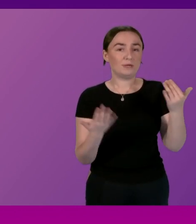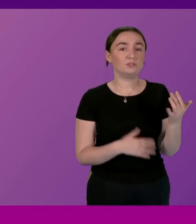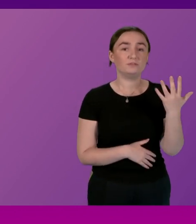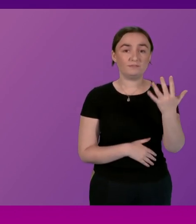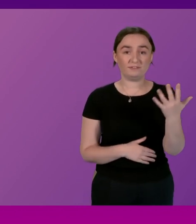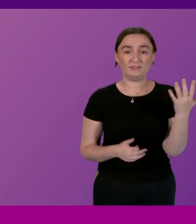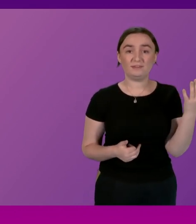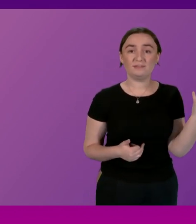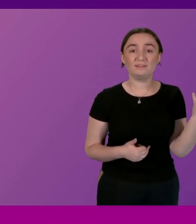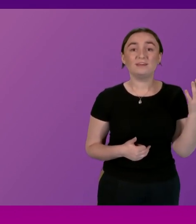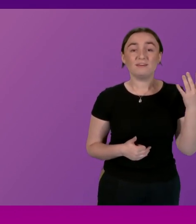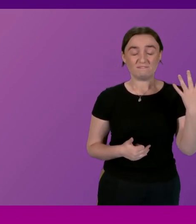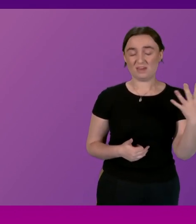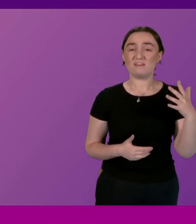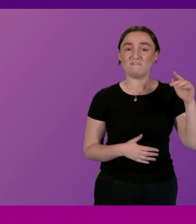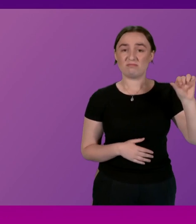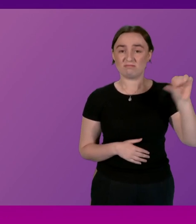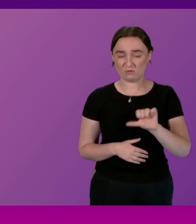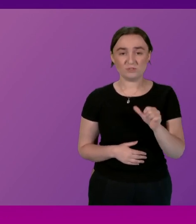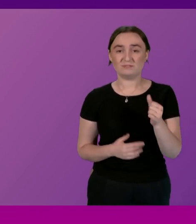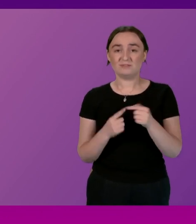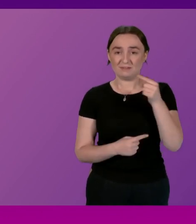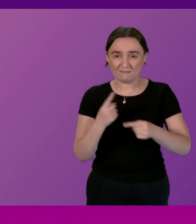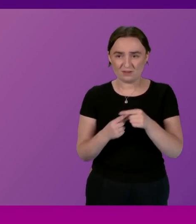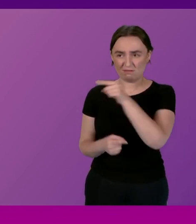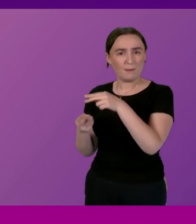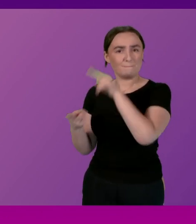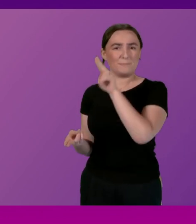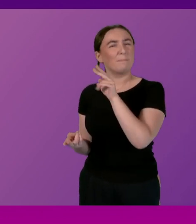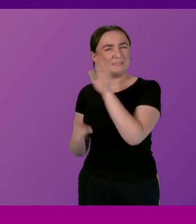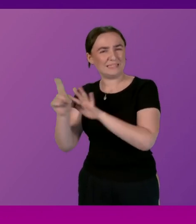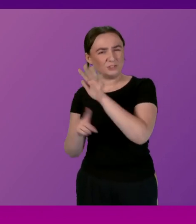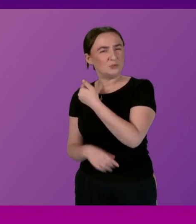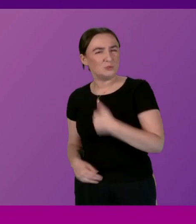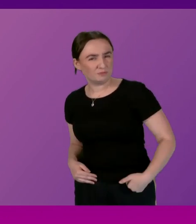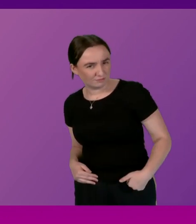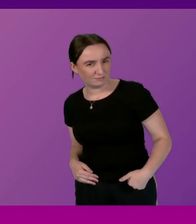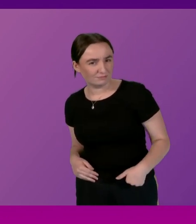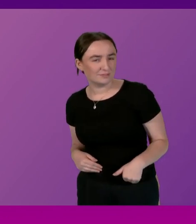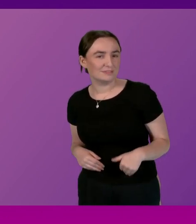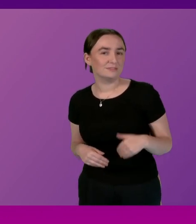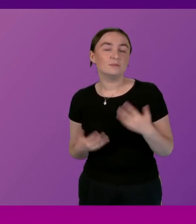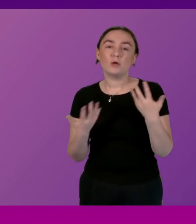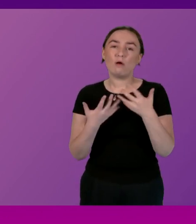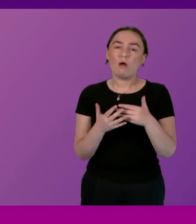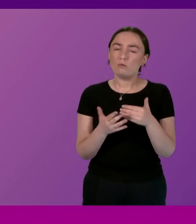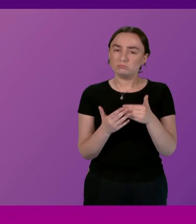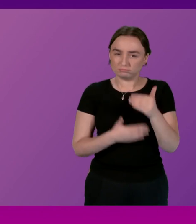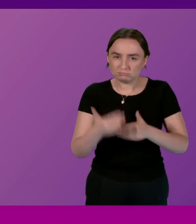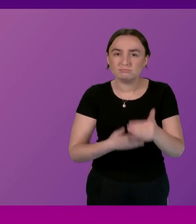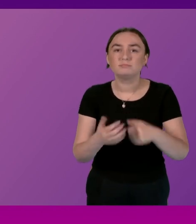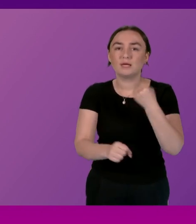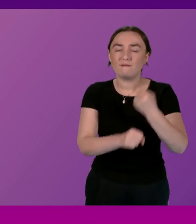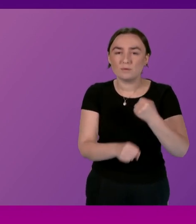policy to provide certainty for taxpayers progressivity and ensure that potential